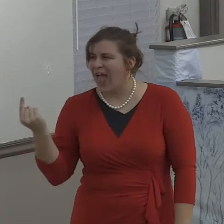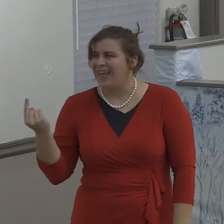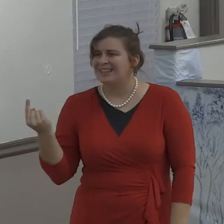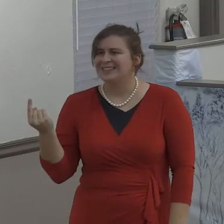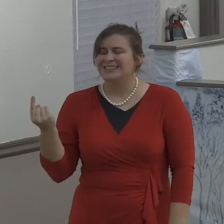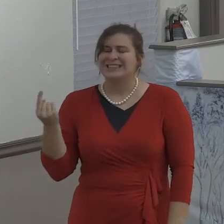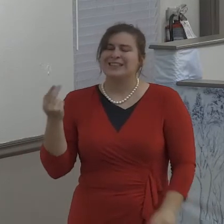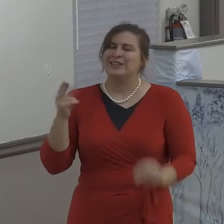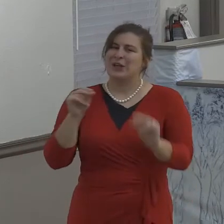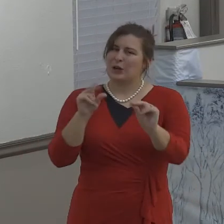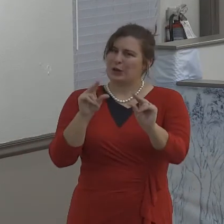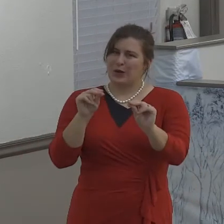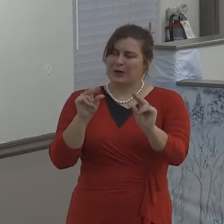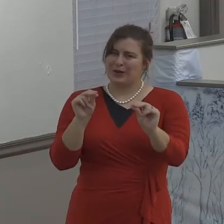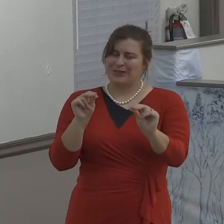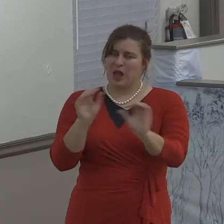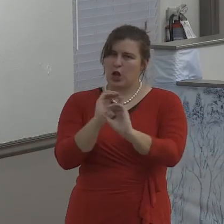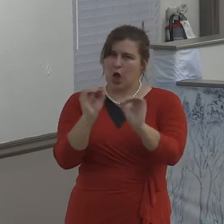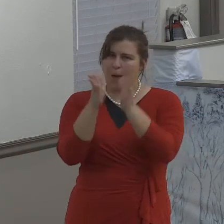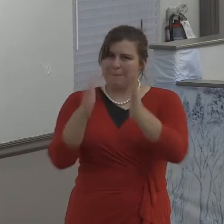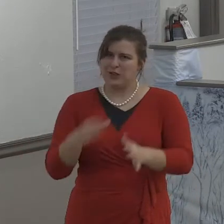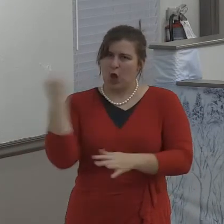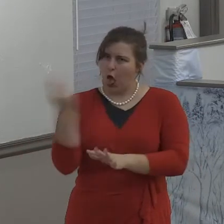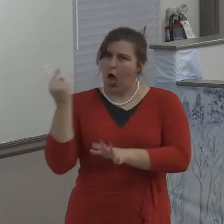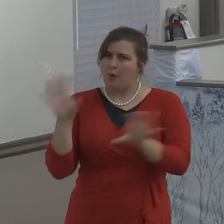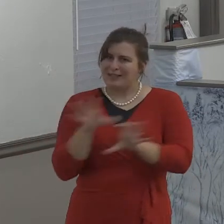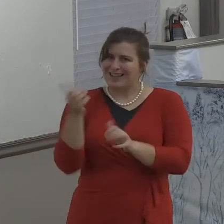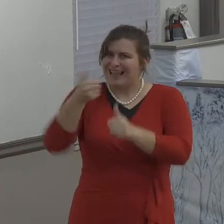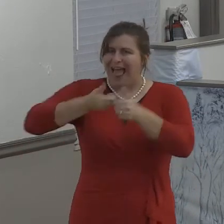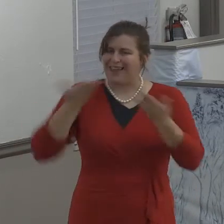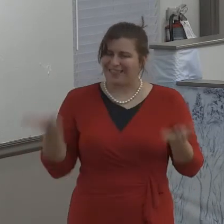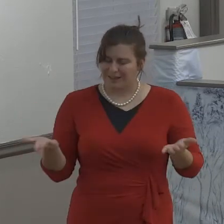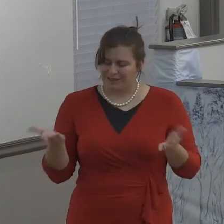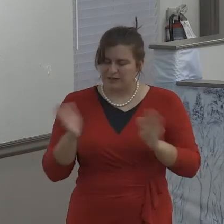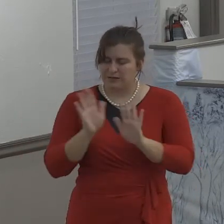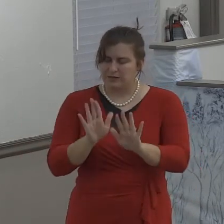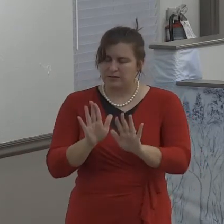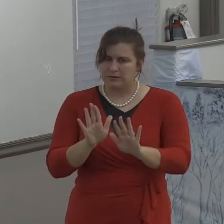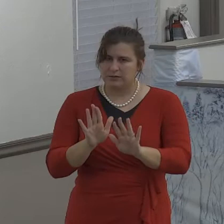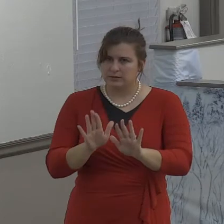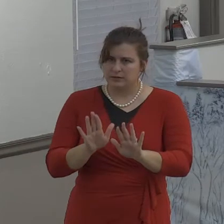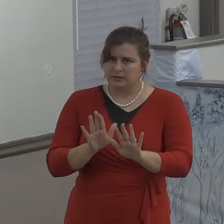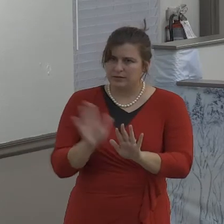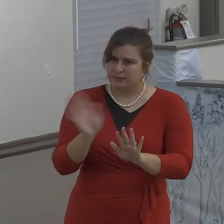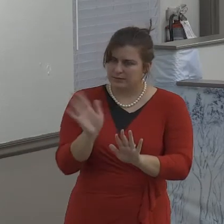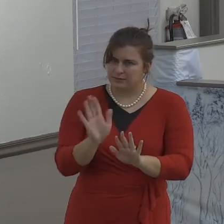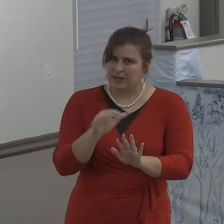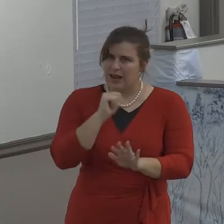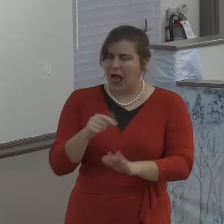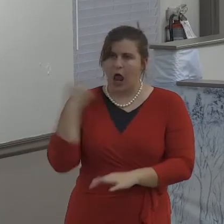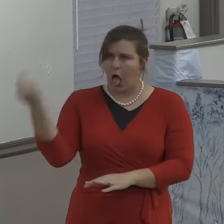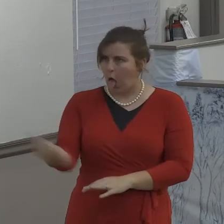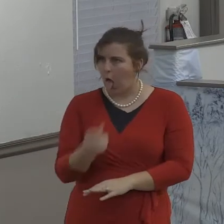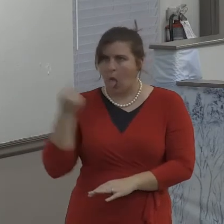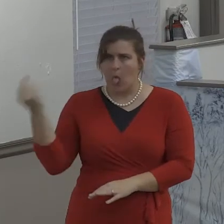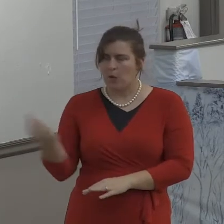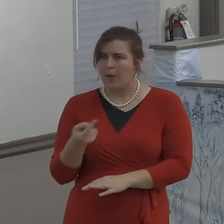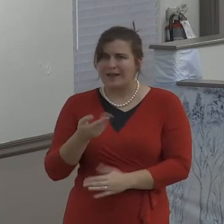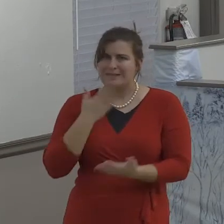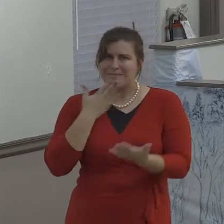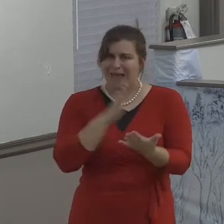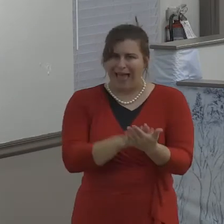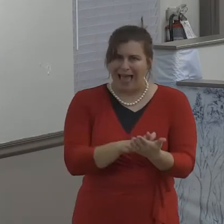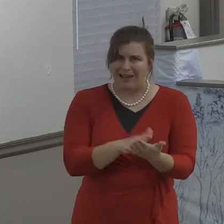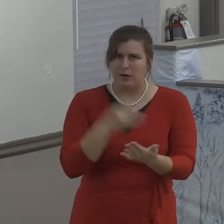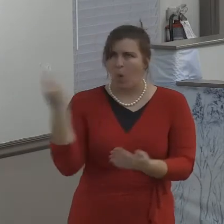As one man said in a counseling session, you know, when my wife and I get into a fight, she gets very historical.